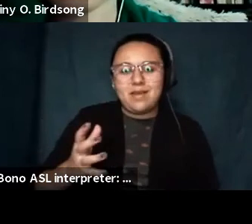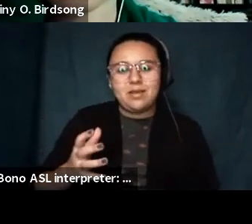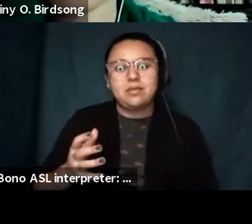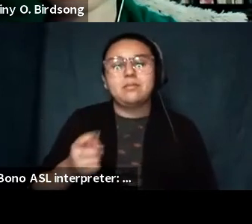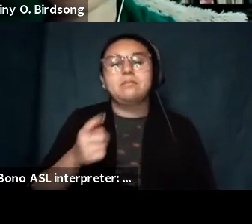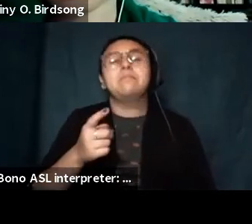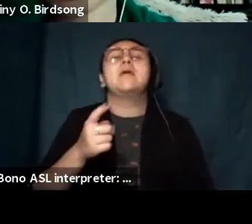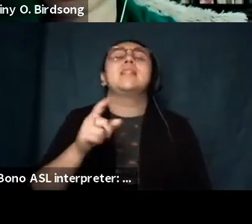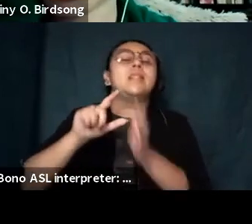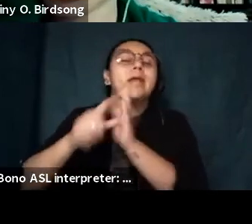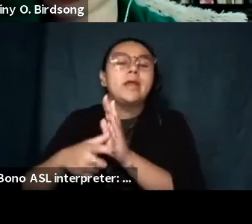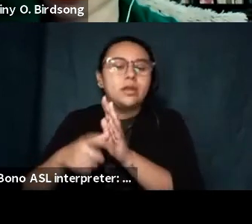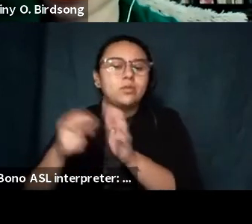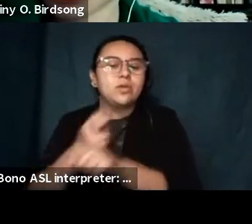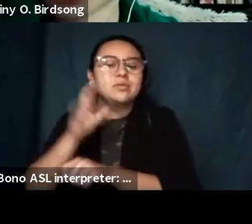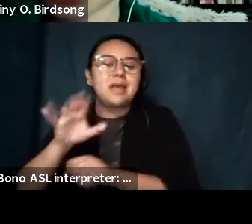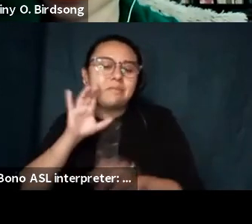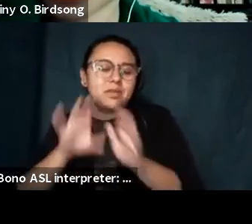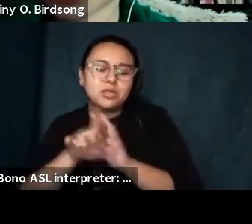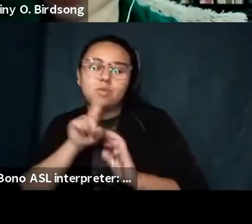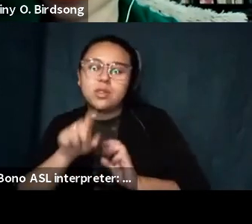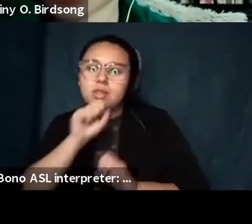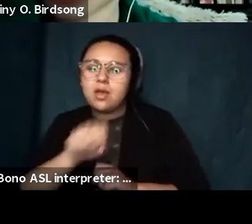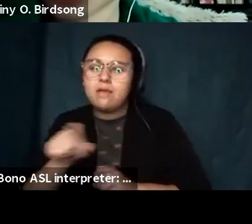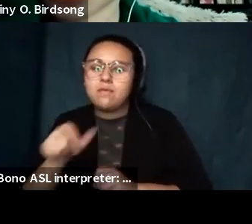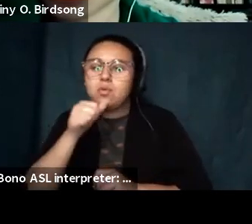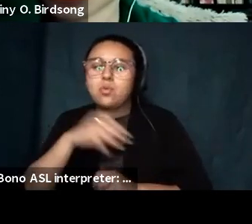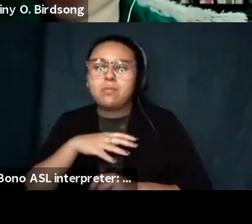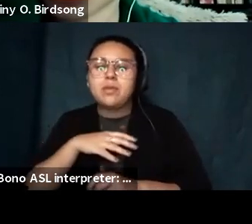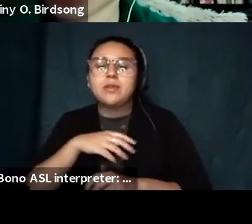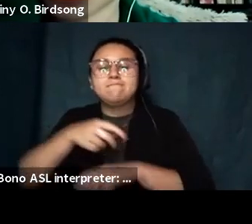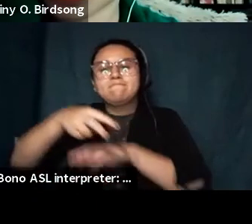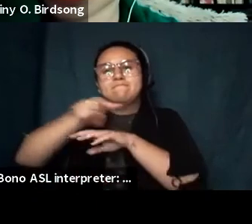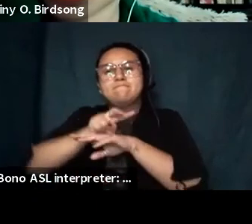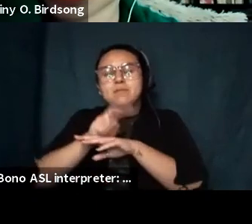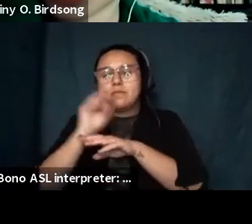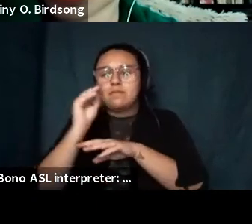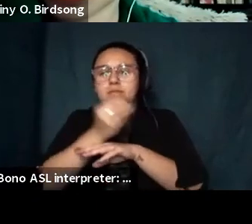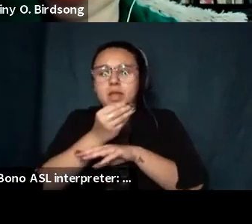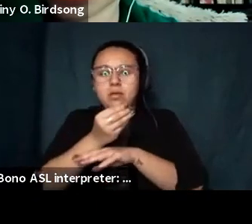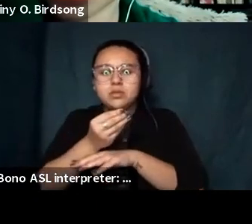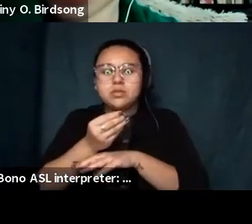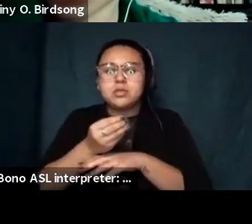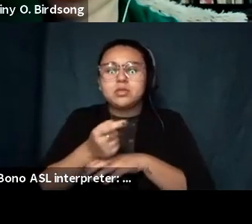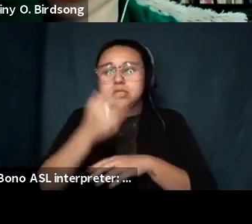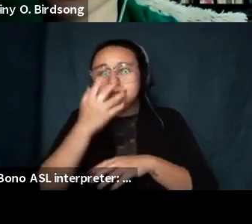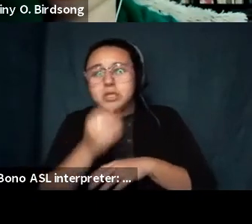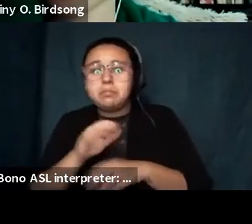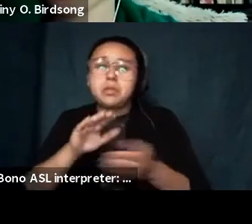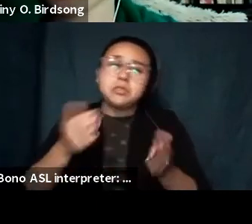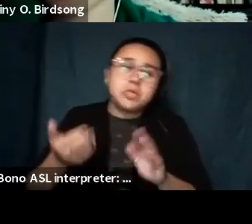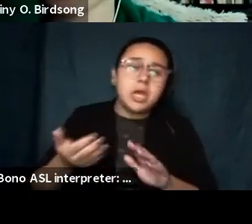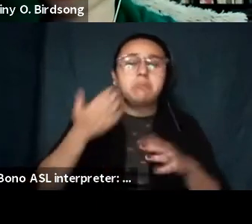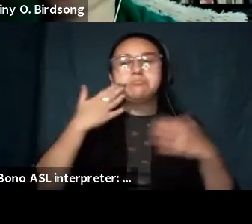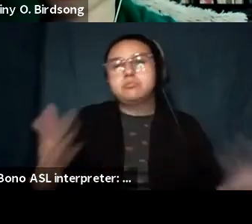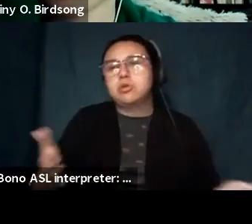photo which i actually really love um of this woman in a field of flowers and people were always like is she sleeping is she dead what's going on there and i kind of